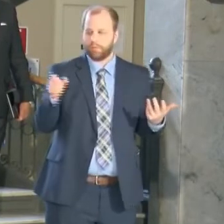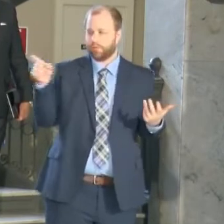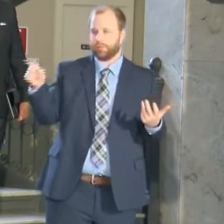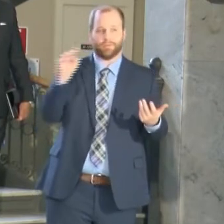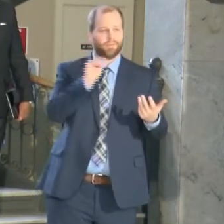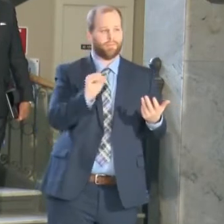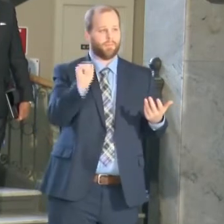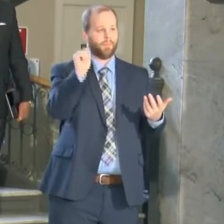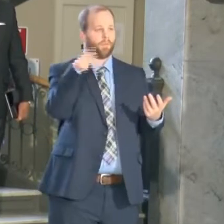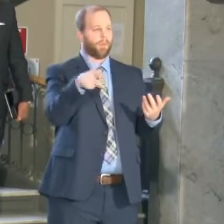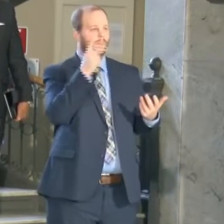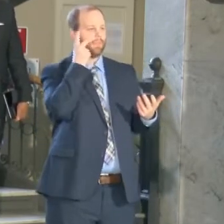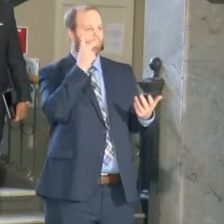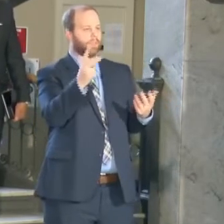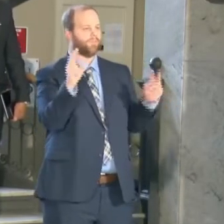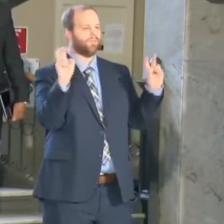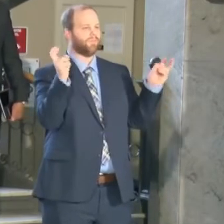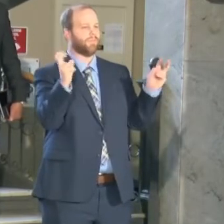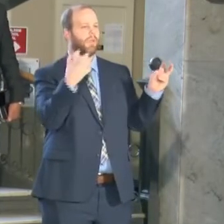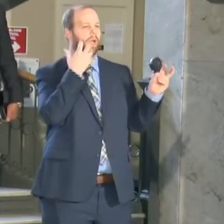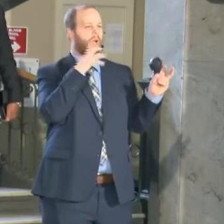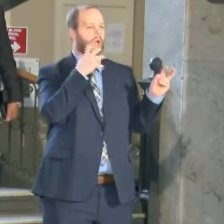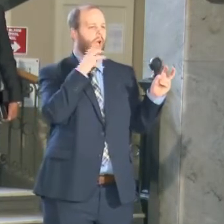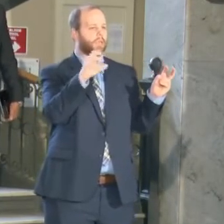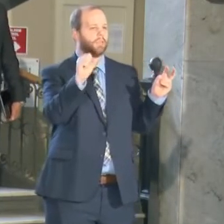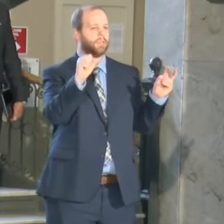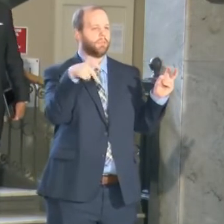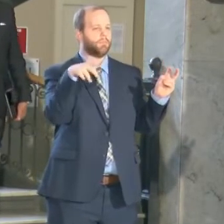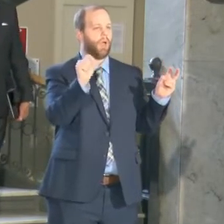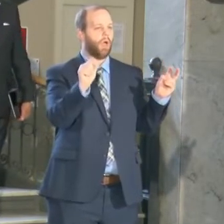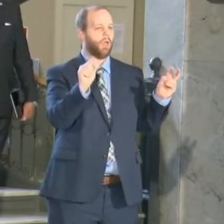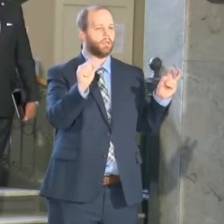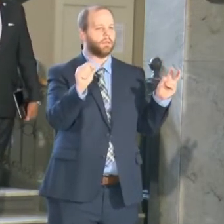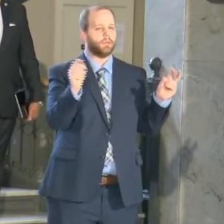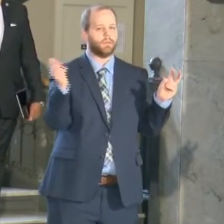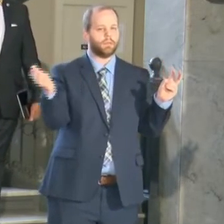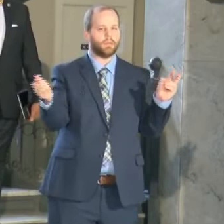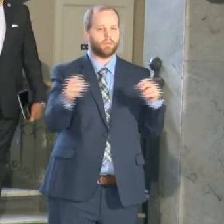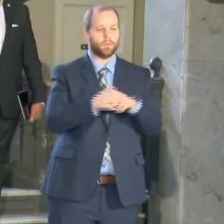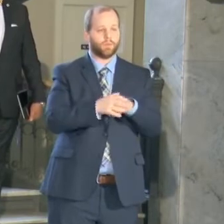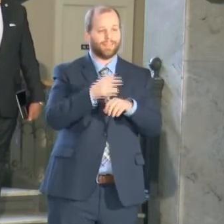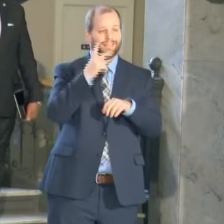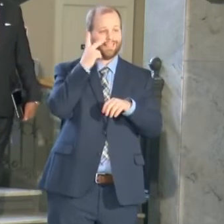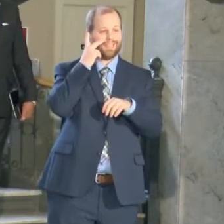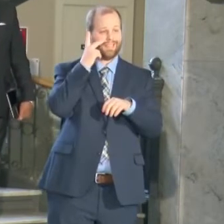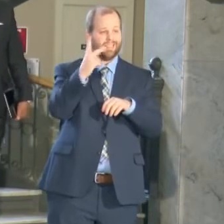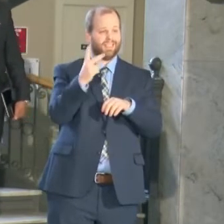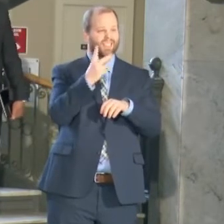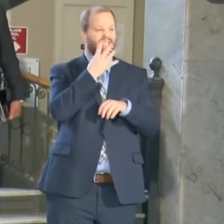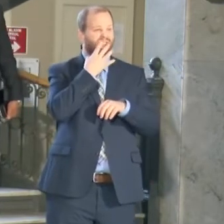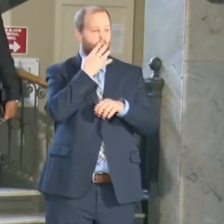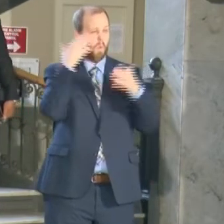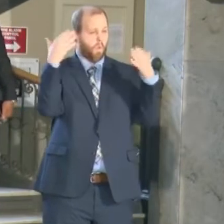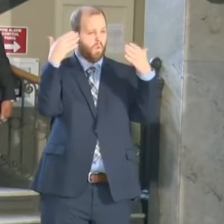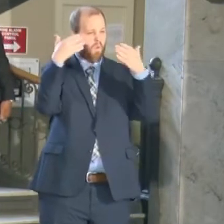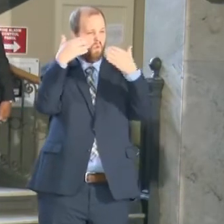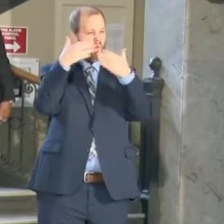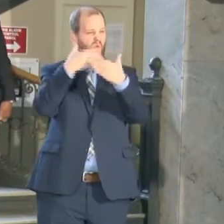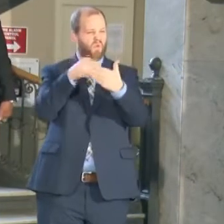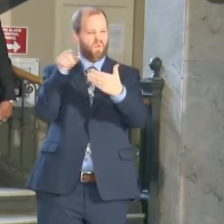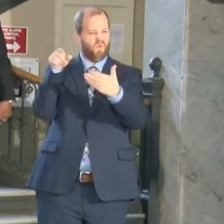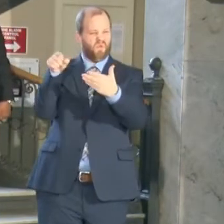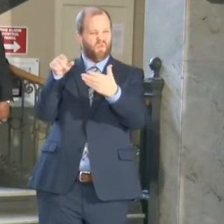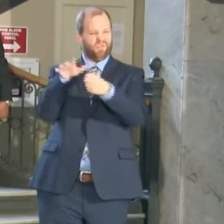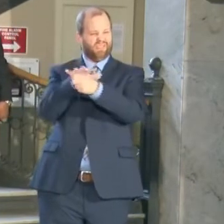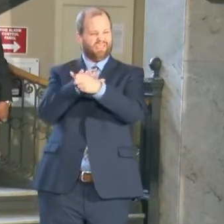hotspot maps. And if you look at these maps, the darker, the denser the colors, this is the areas